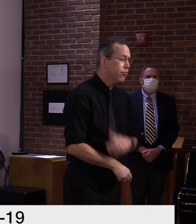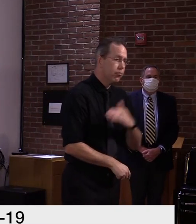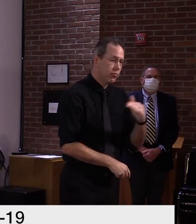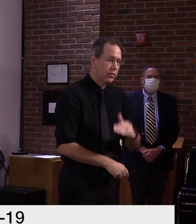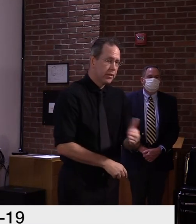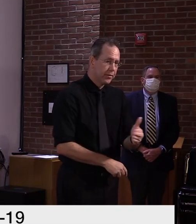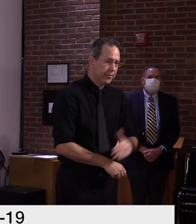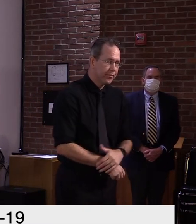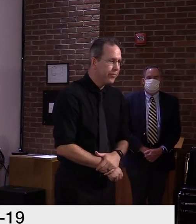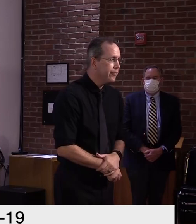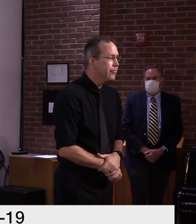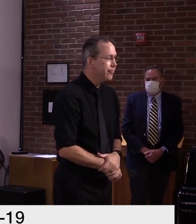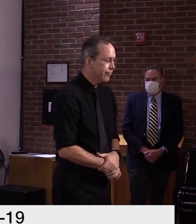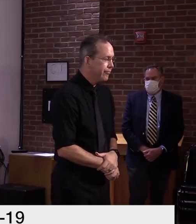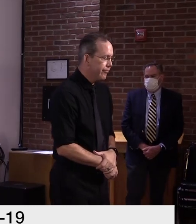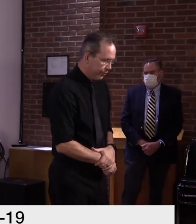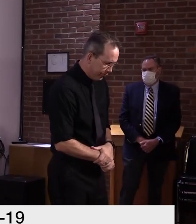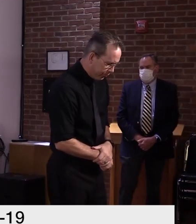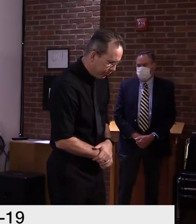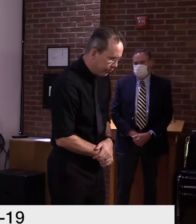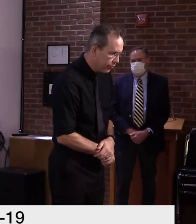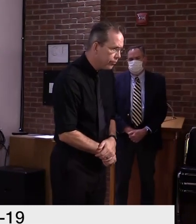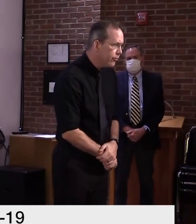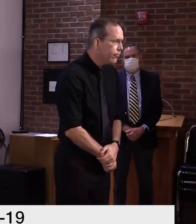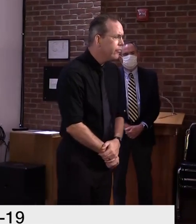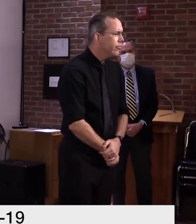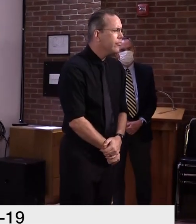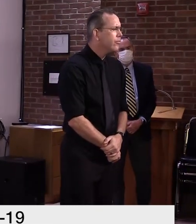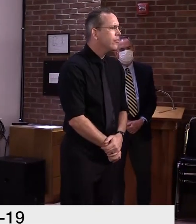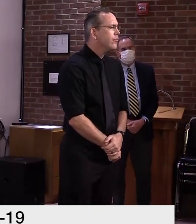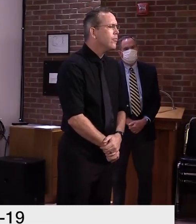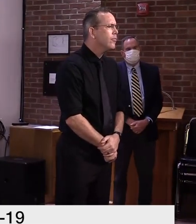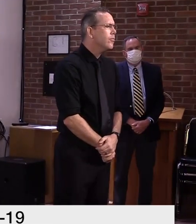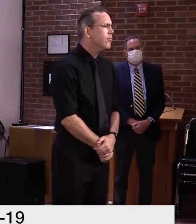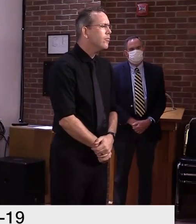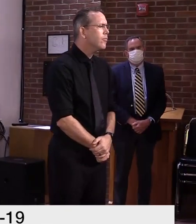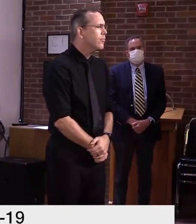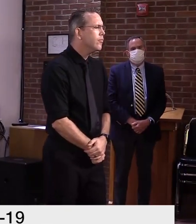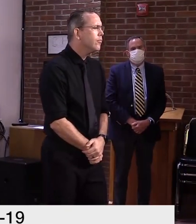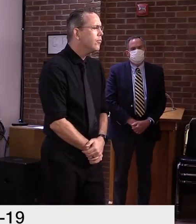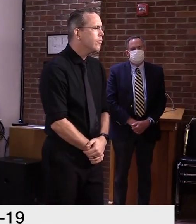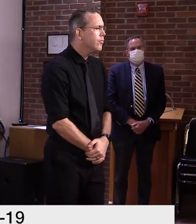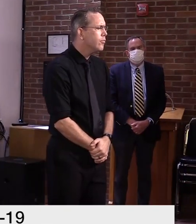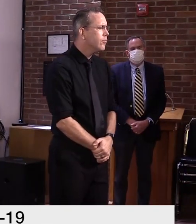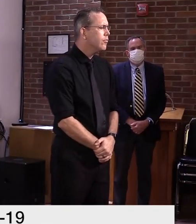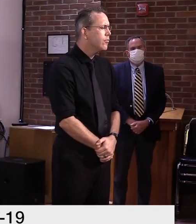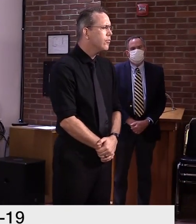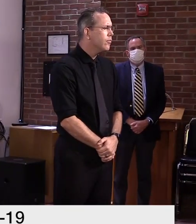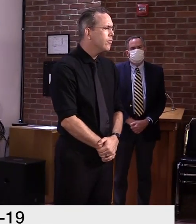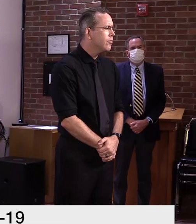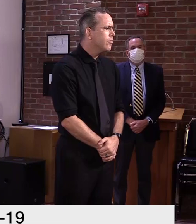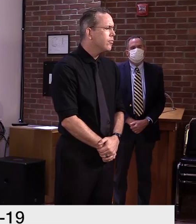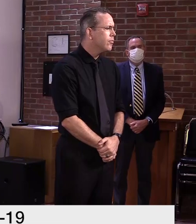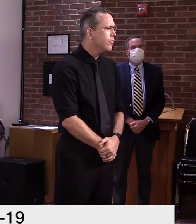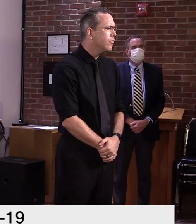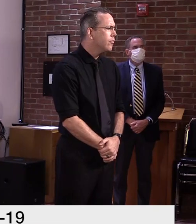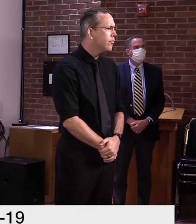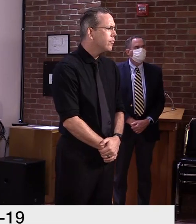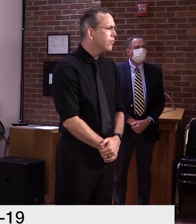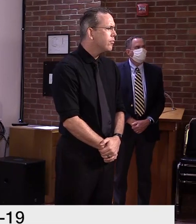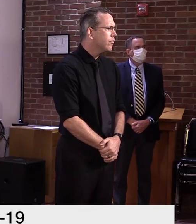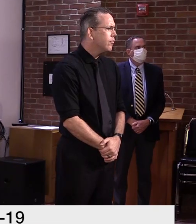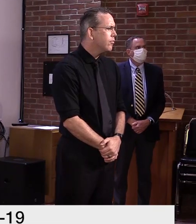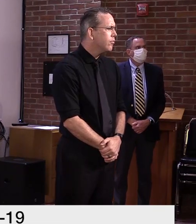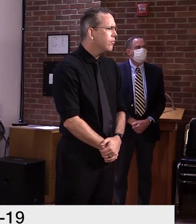the Chester Telegraph. Thank you. This is for Governor Scott. The CDC now says that if all Americans wore